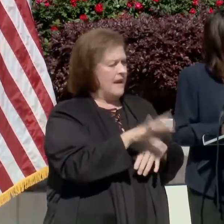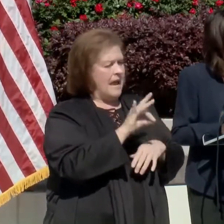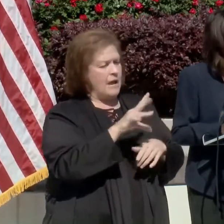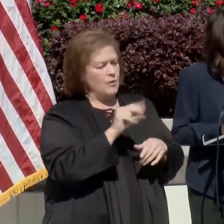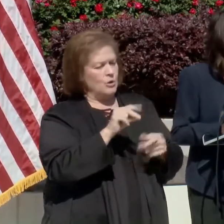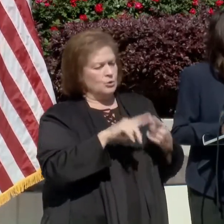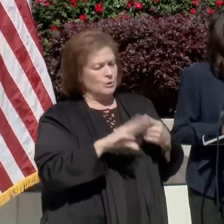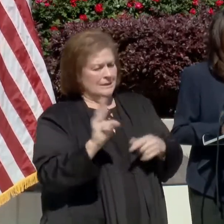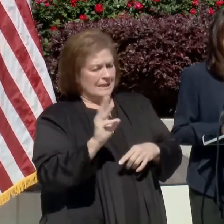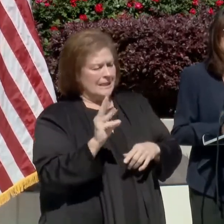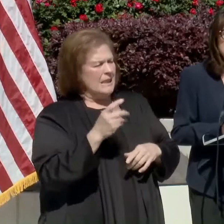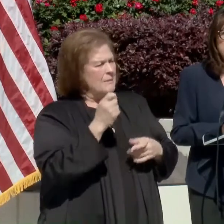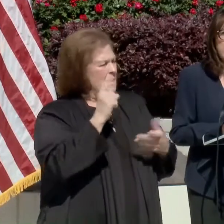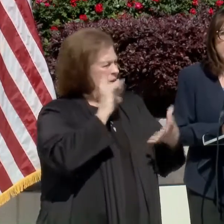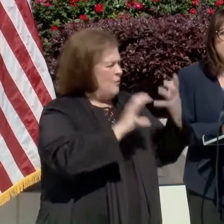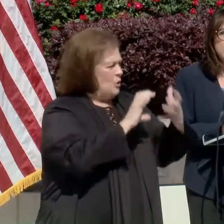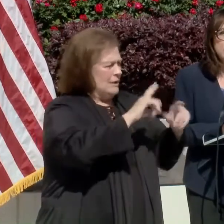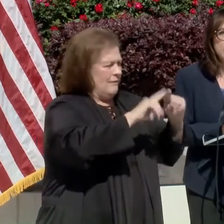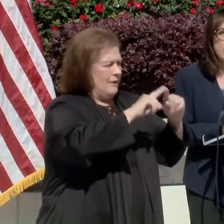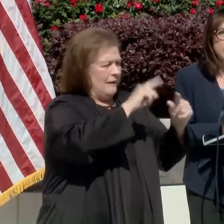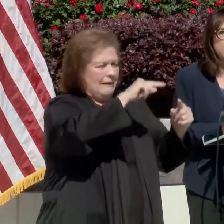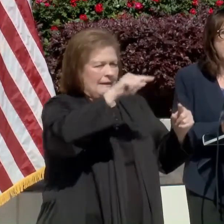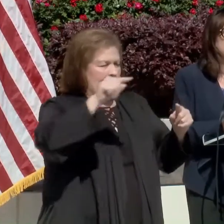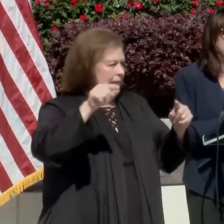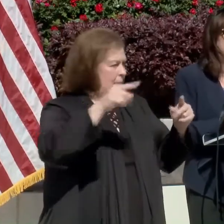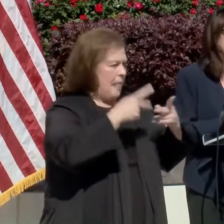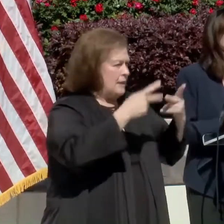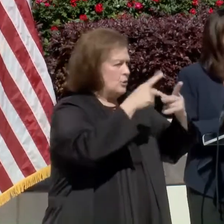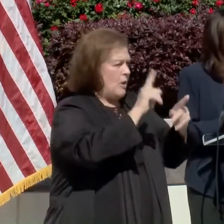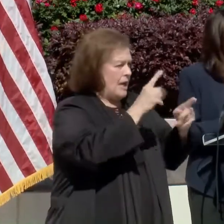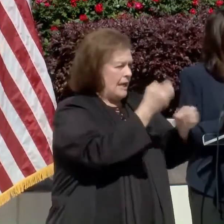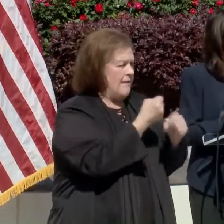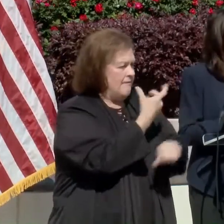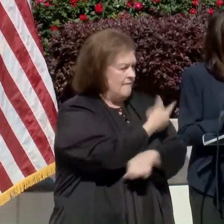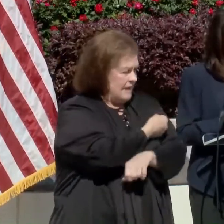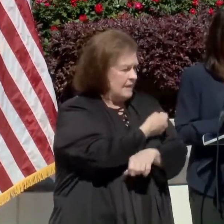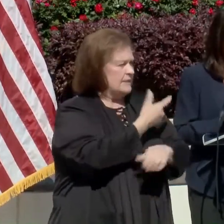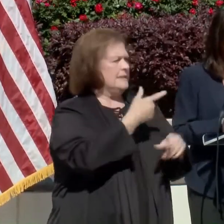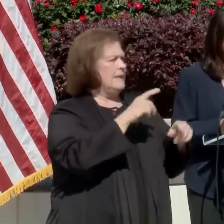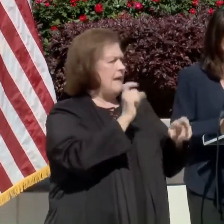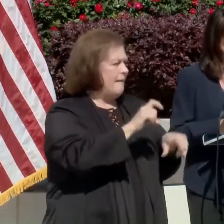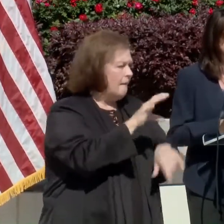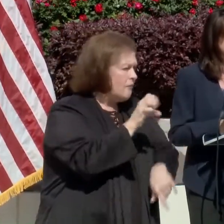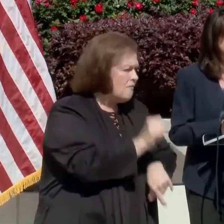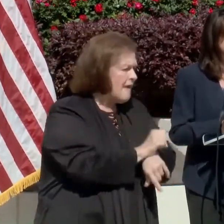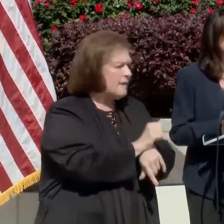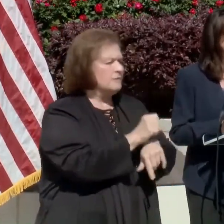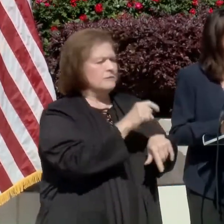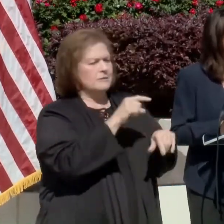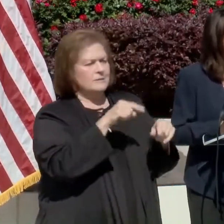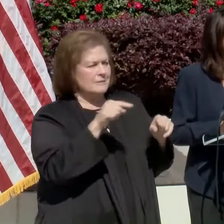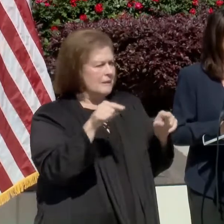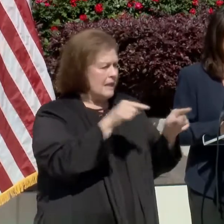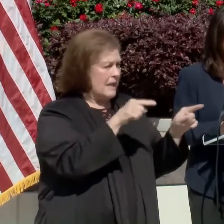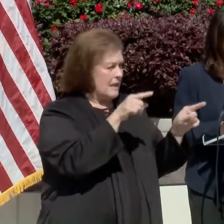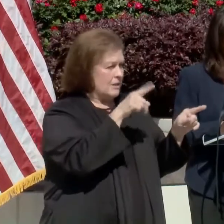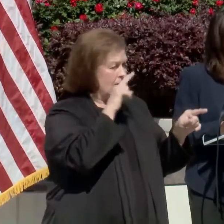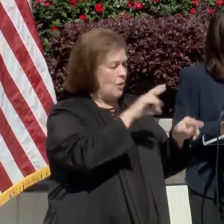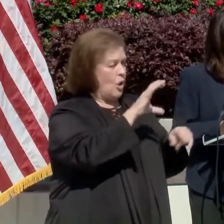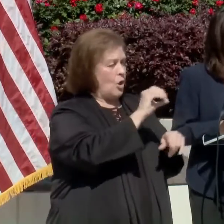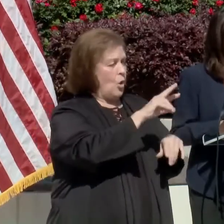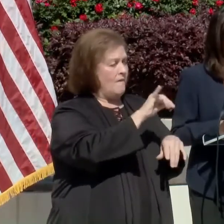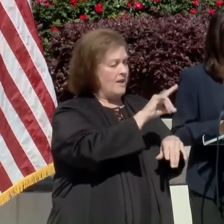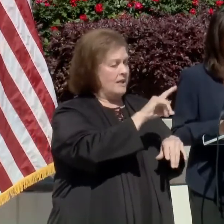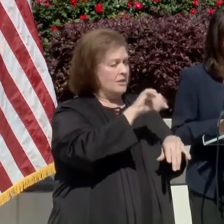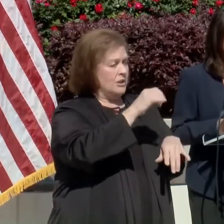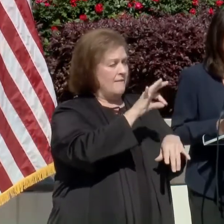So it's confusing with all of the different agencies giving out this vaccine in different reservation systems. So if you go to covid